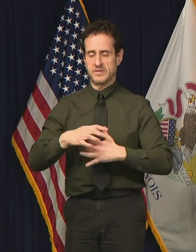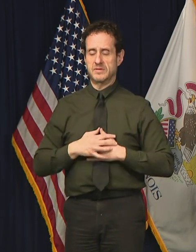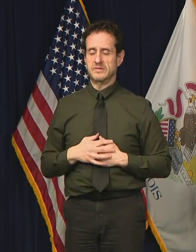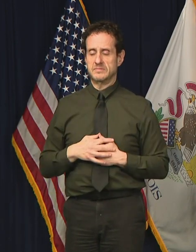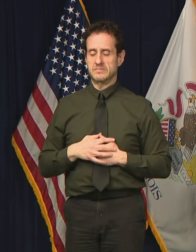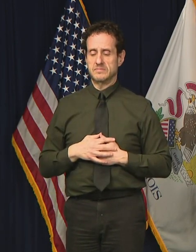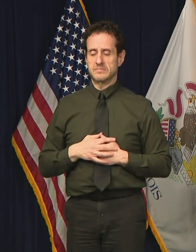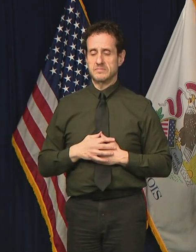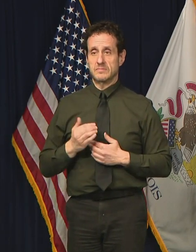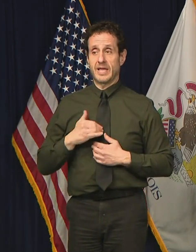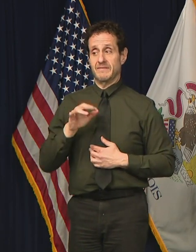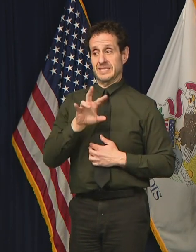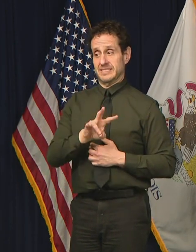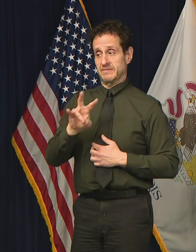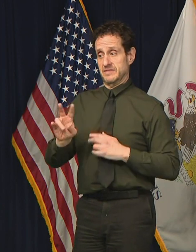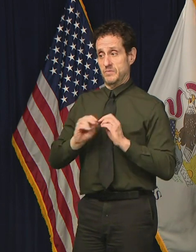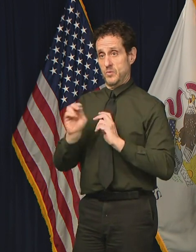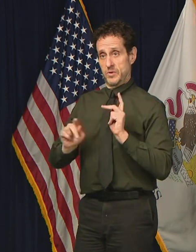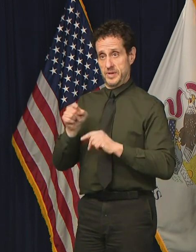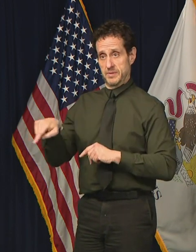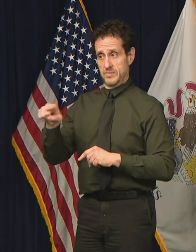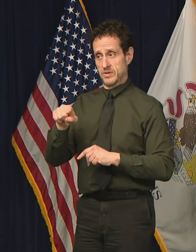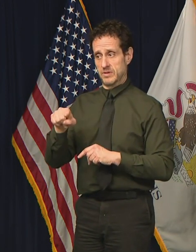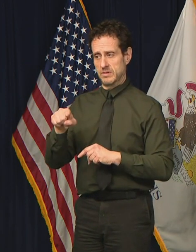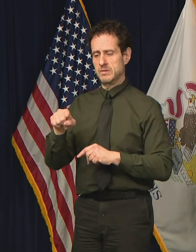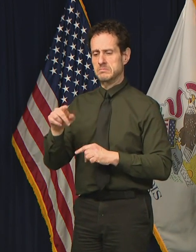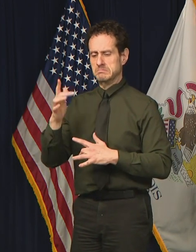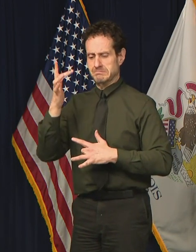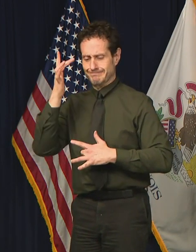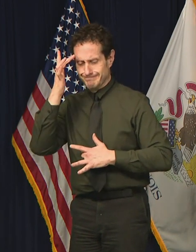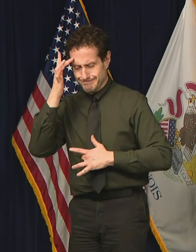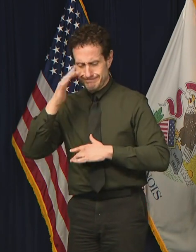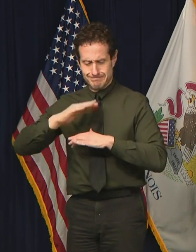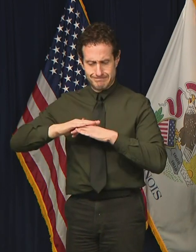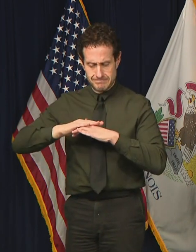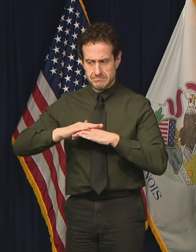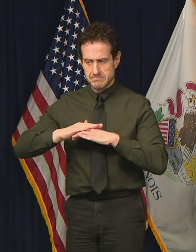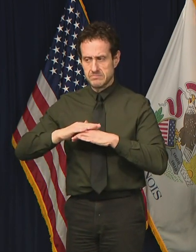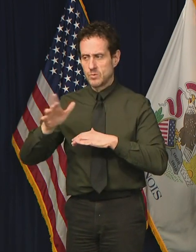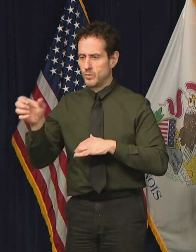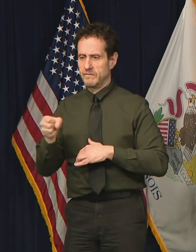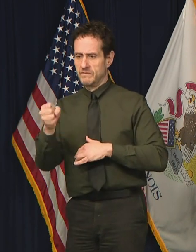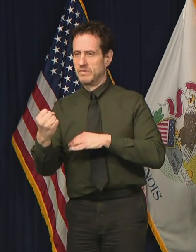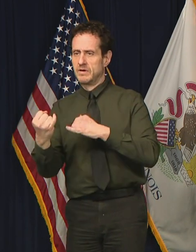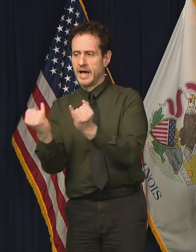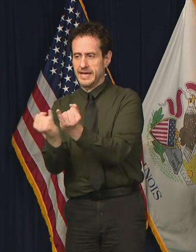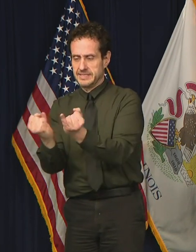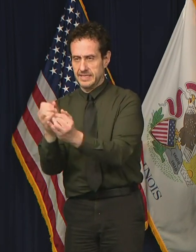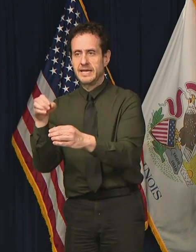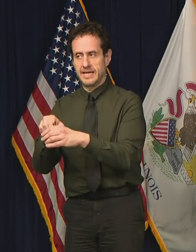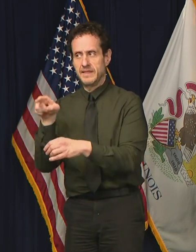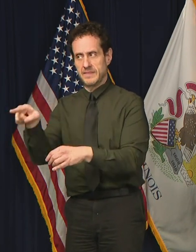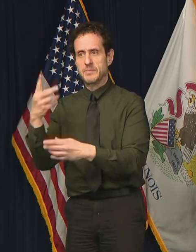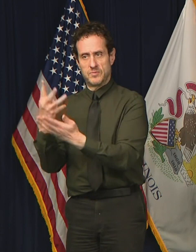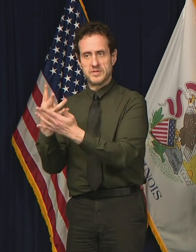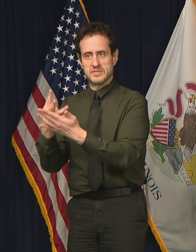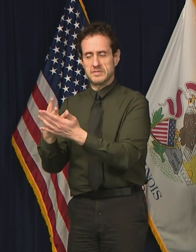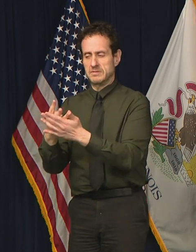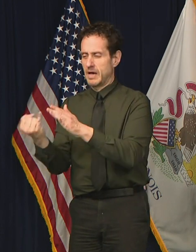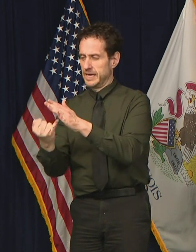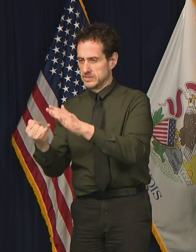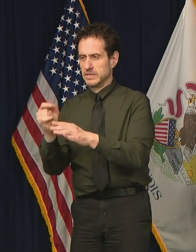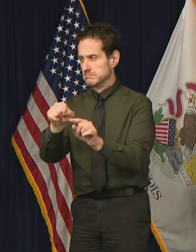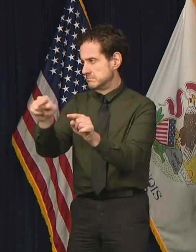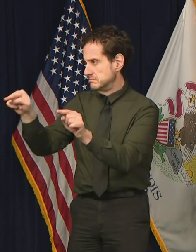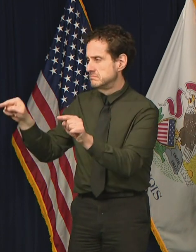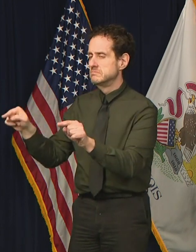individuals who have symptoms who are being isolated within the facility. We also